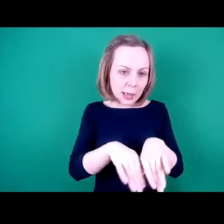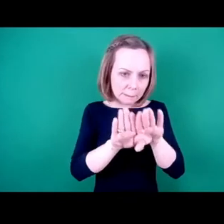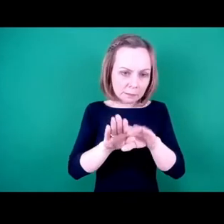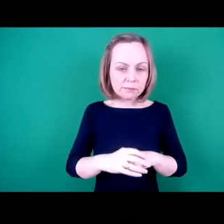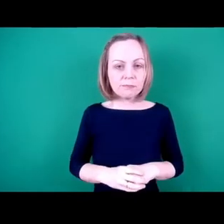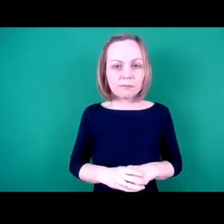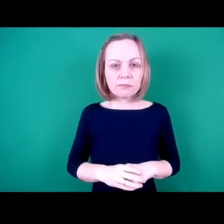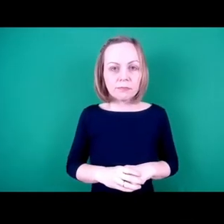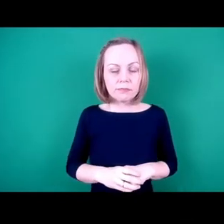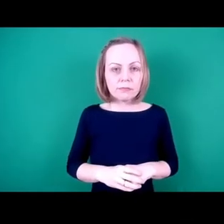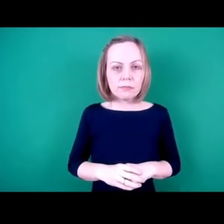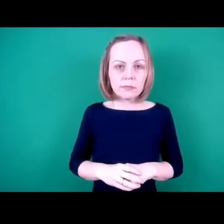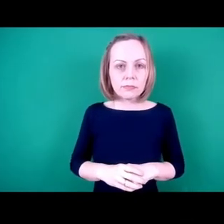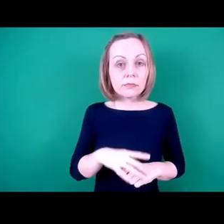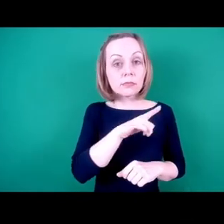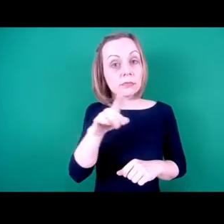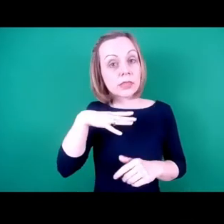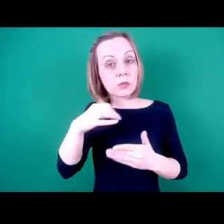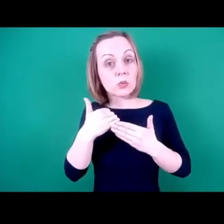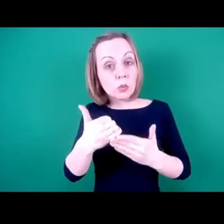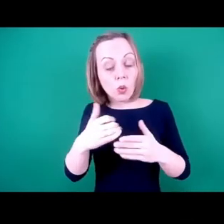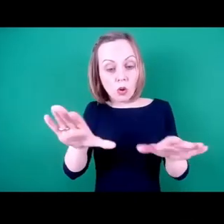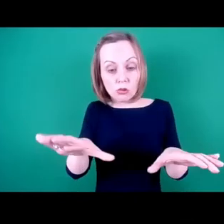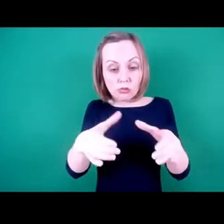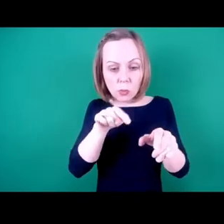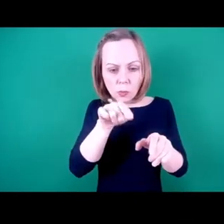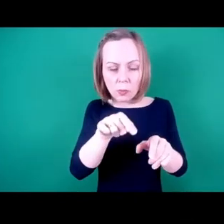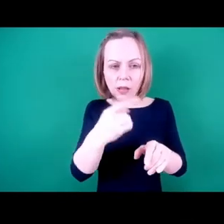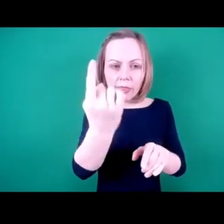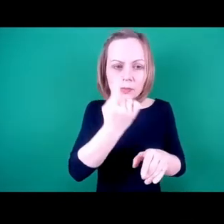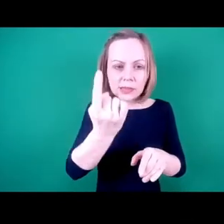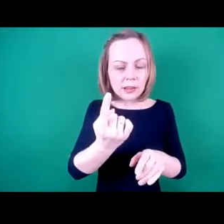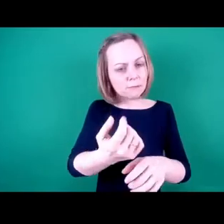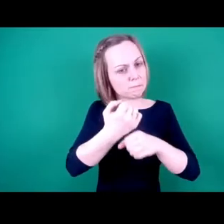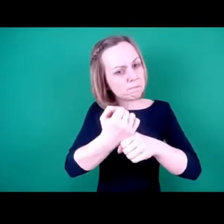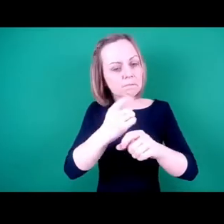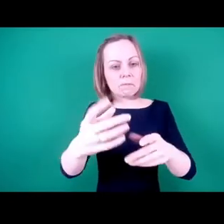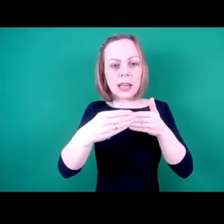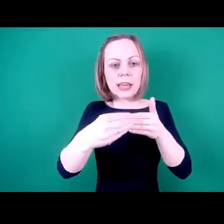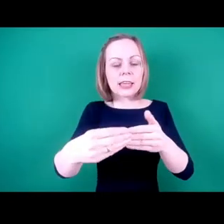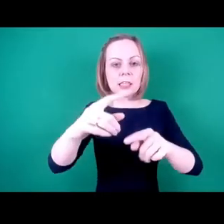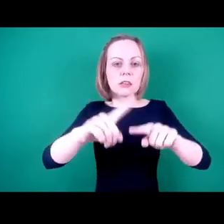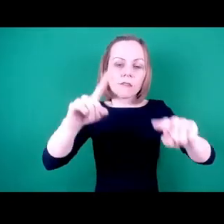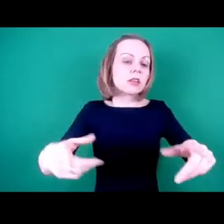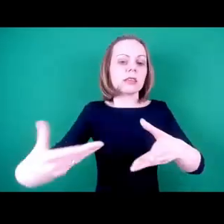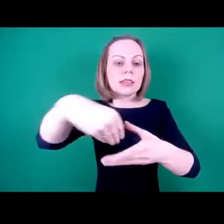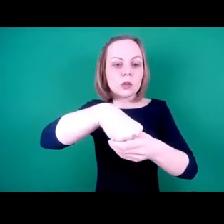We need to give support to groups that champion and are leading in diversity and inclusion.